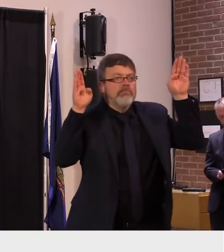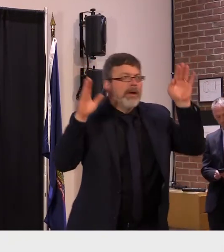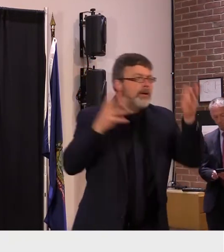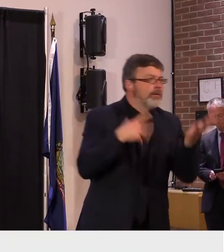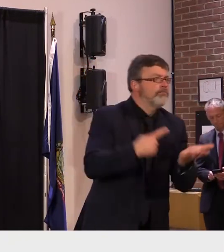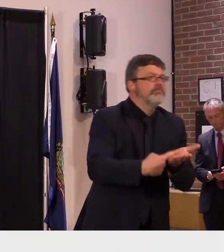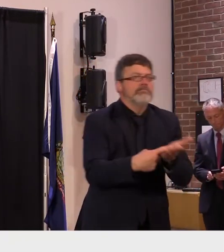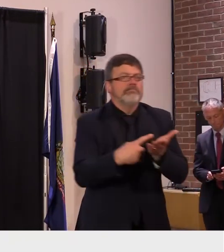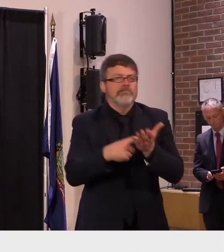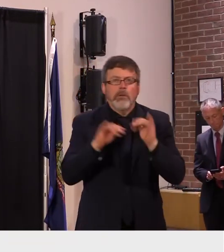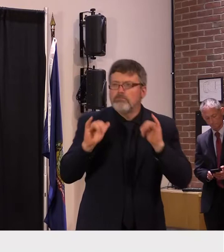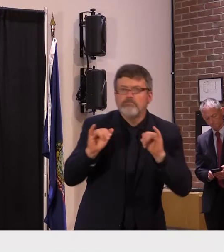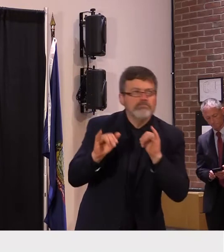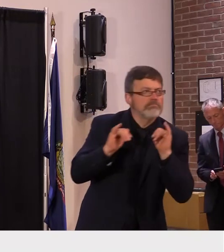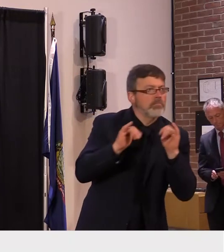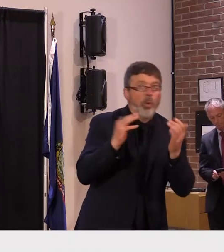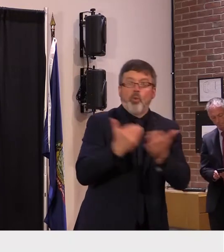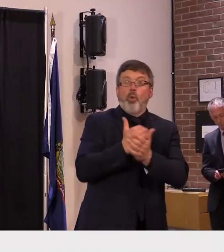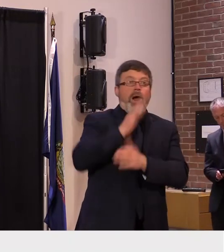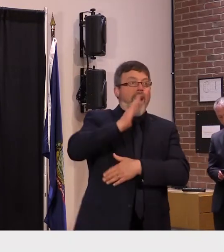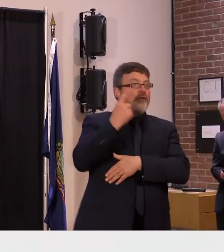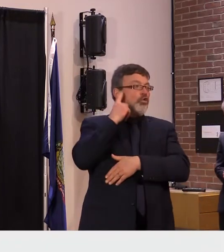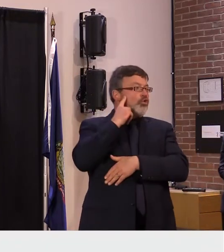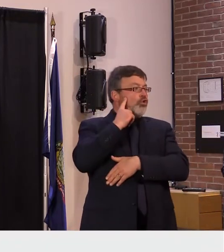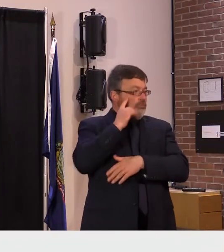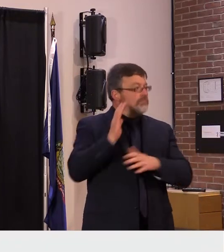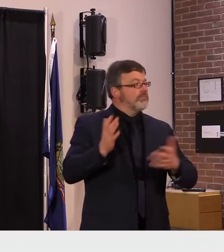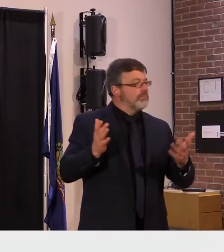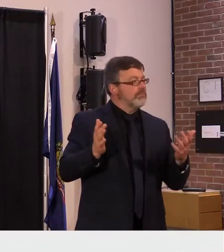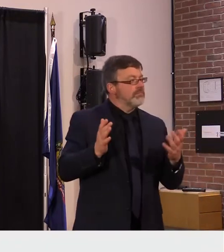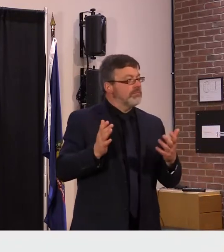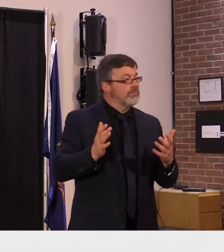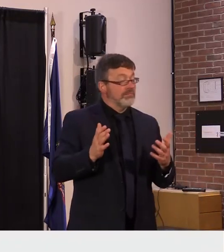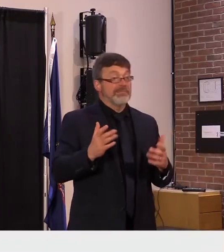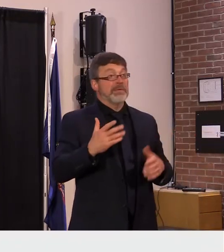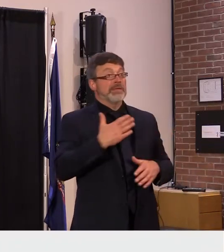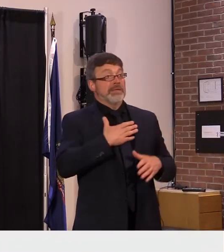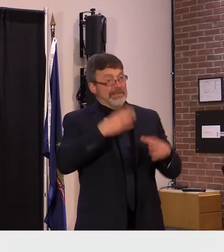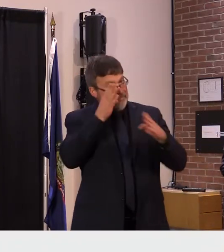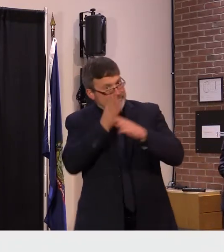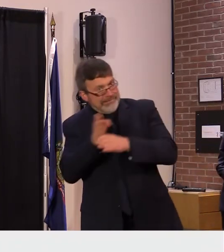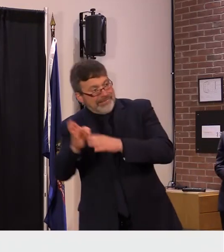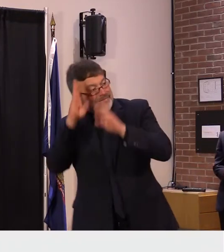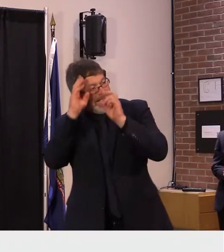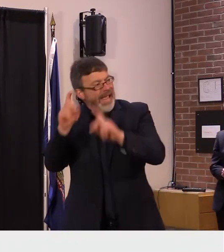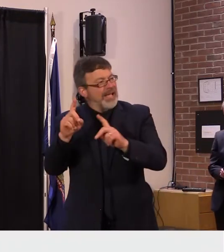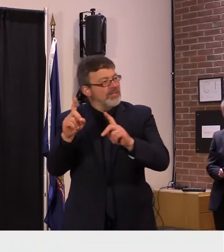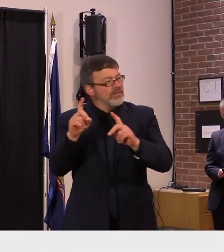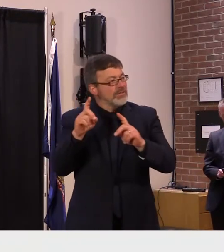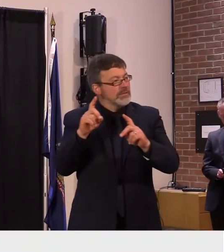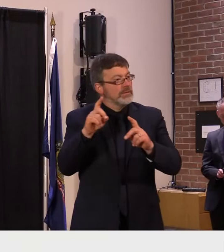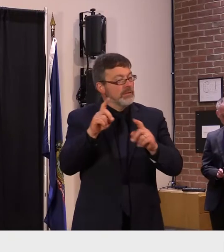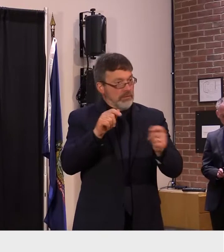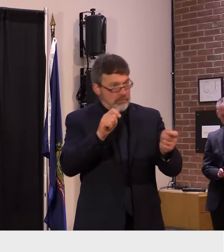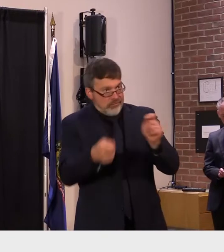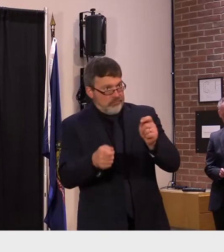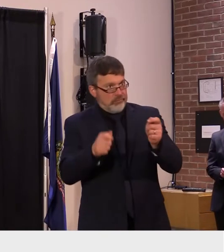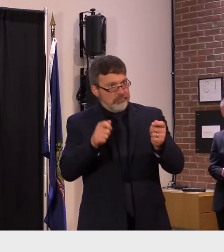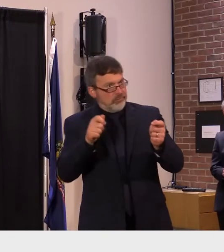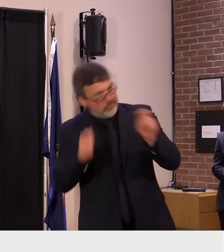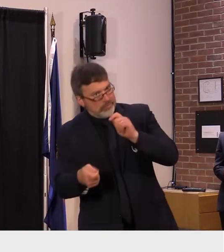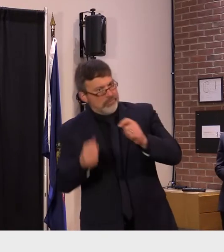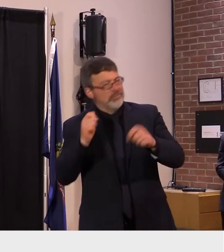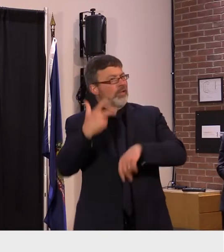education system towards recoveries as sort of a testament to the need to be humble so after that first traumatic spring where we shut down our schools